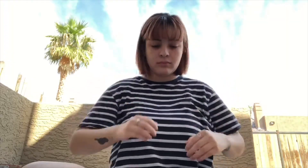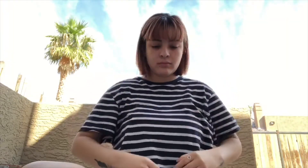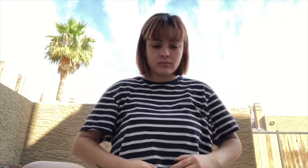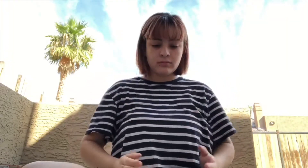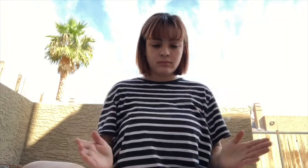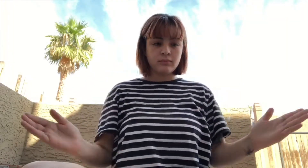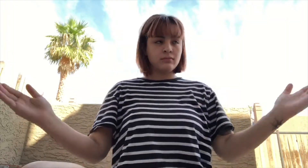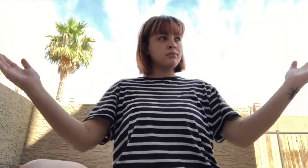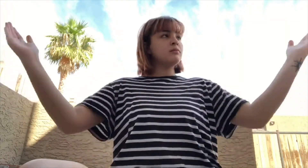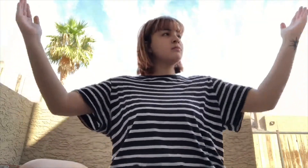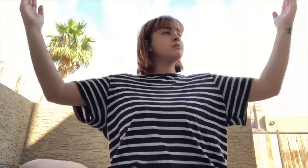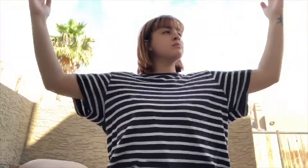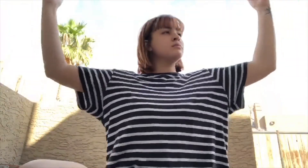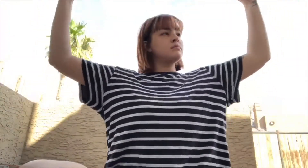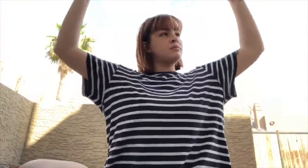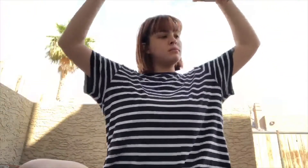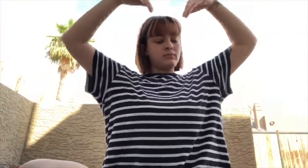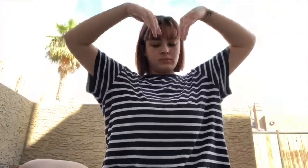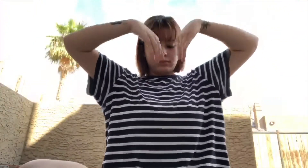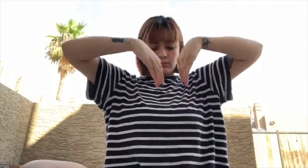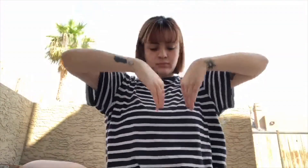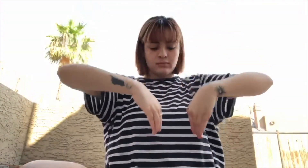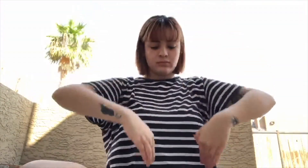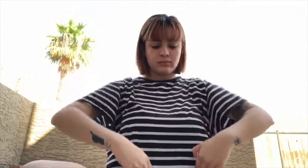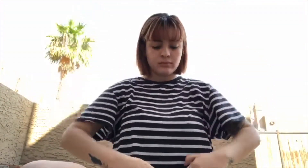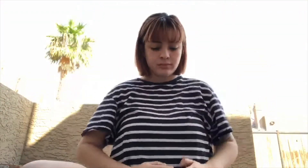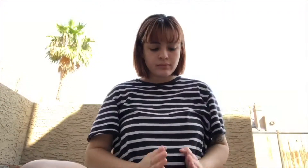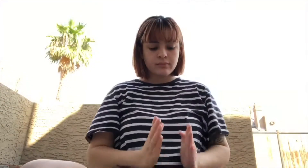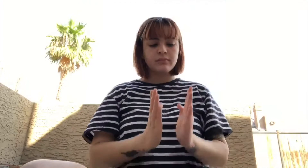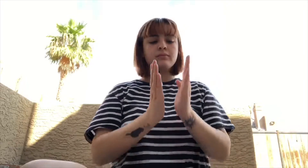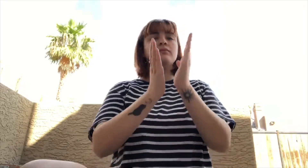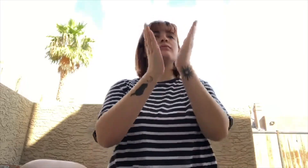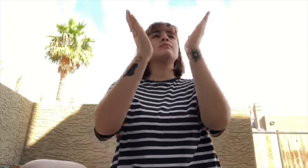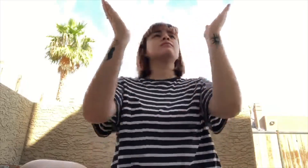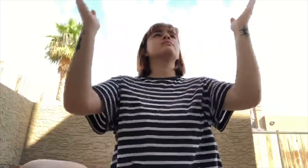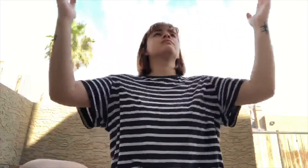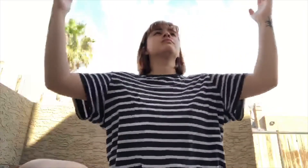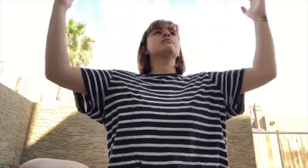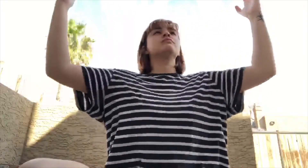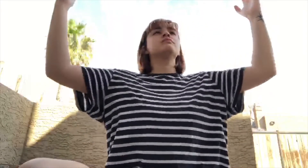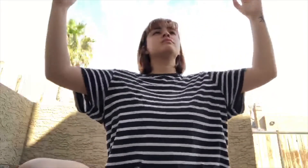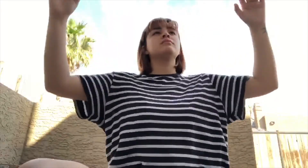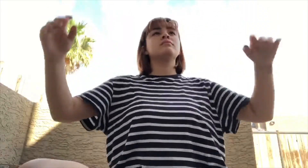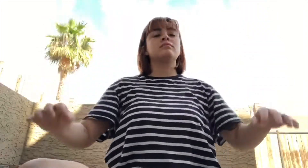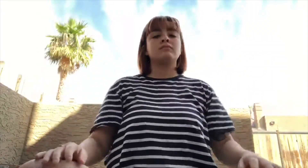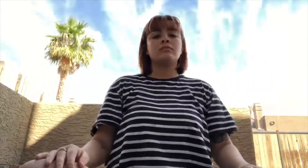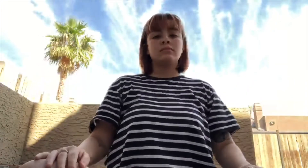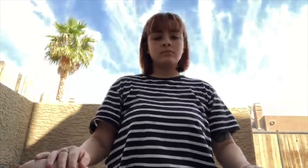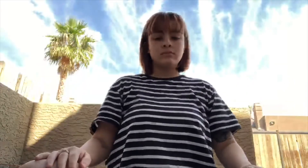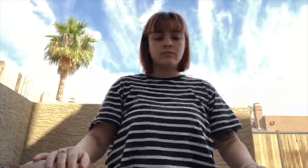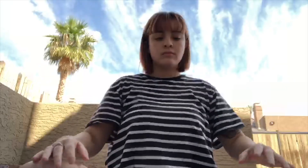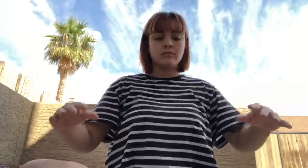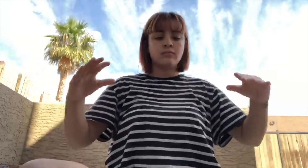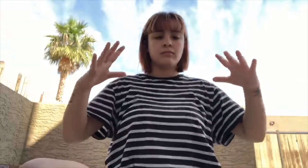forevermore it can be complex such as the human mind or simple such as a wish